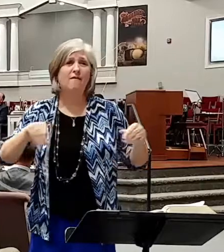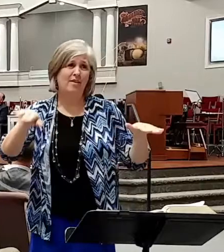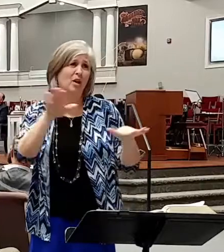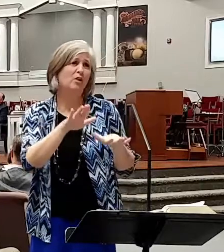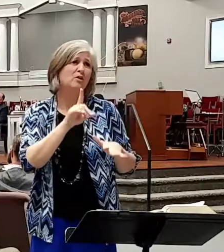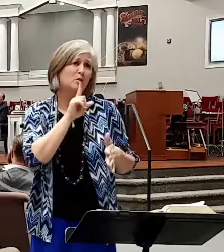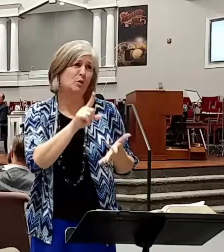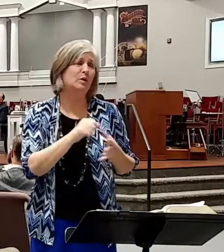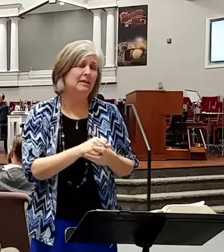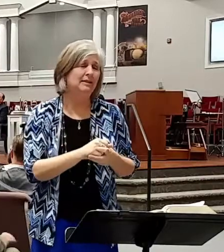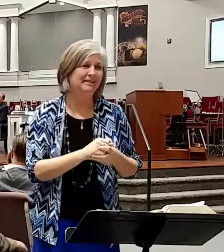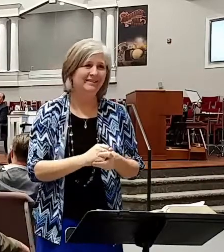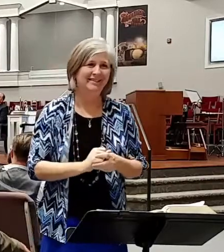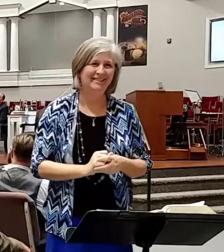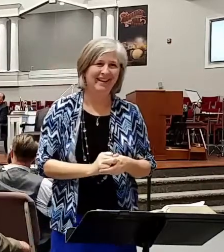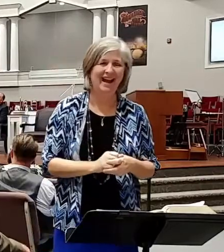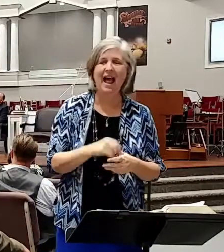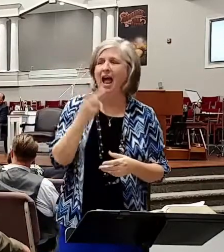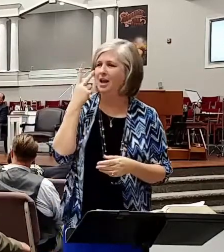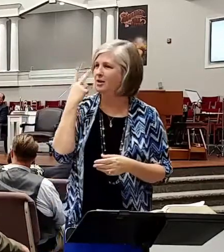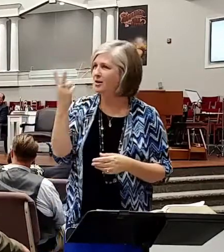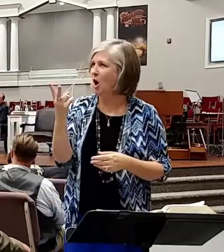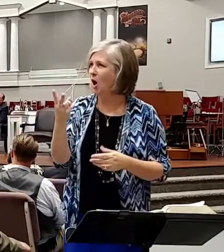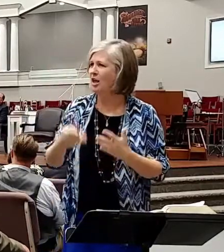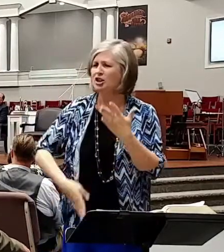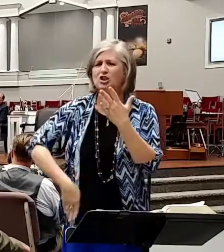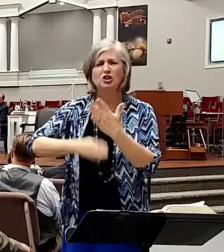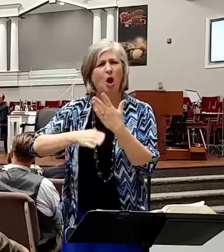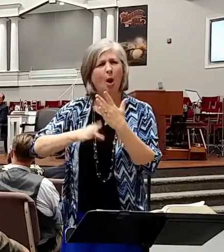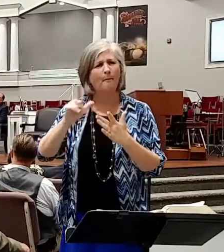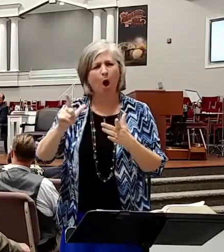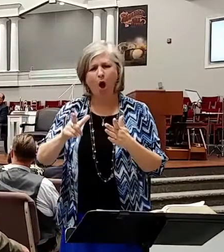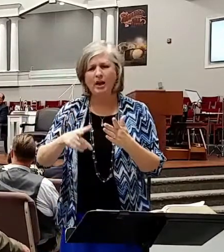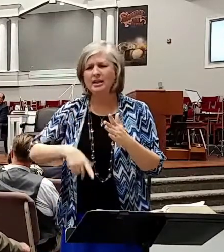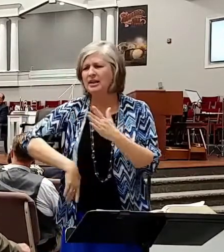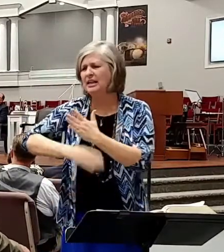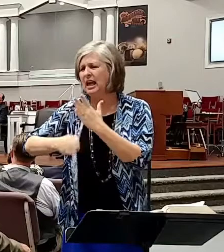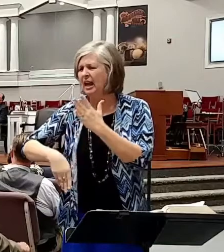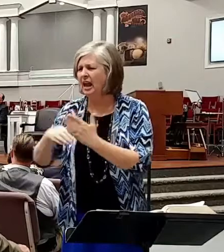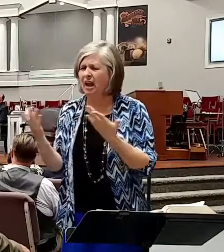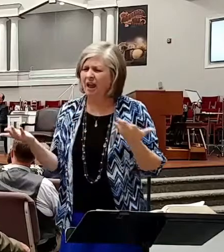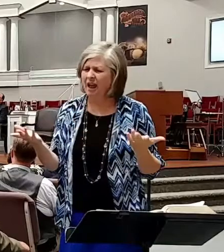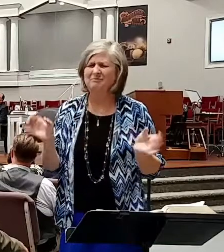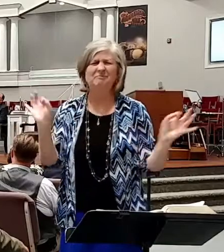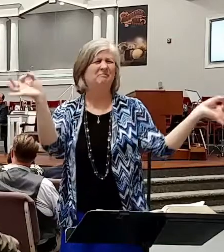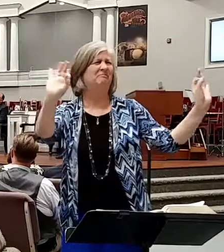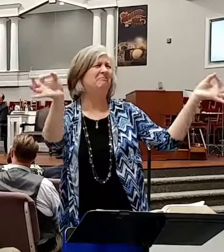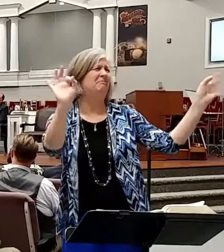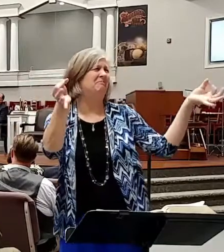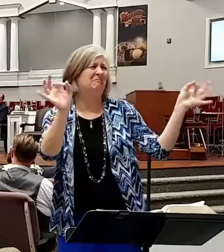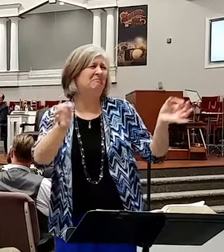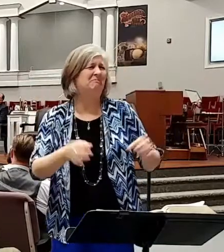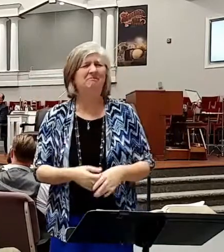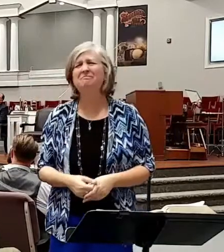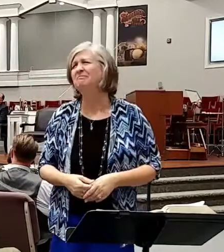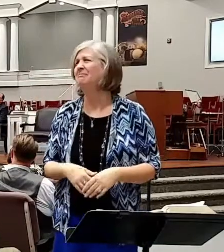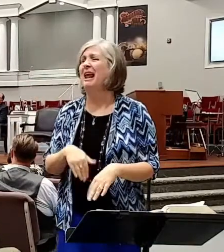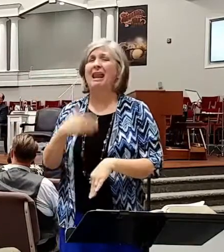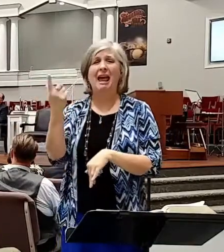I was out there and I saw that soccer ball and they was kicking here and kicking there. thought, well, there ain't nothing to it. Next time it rolled, you're getting ahead of me,